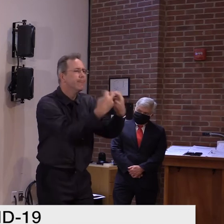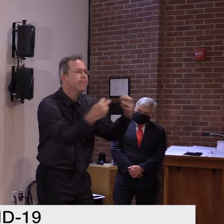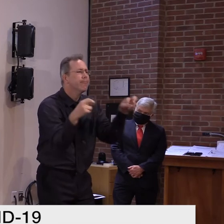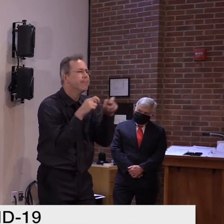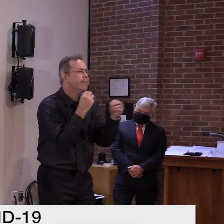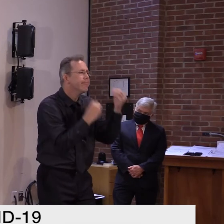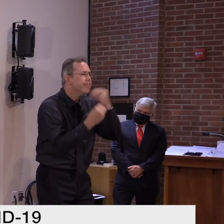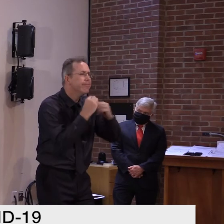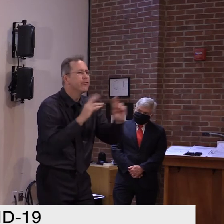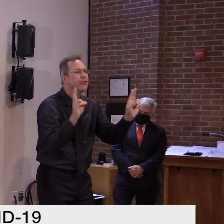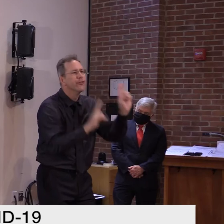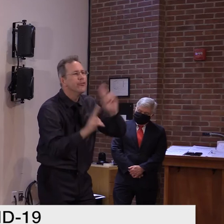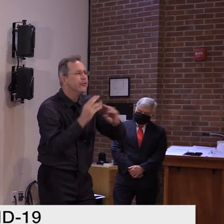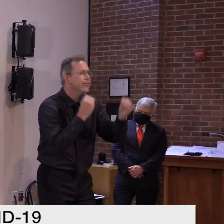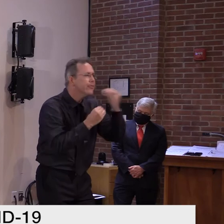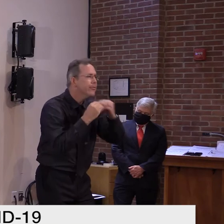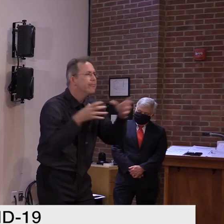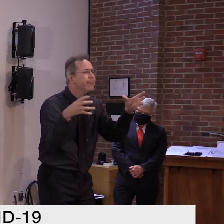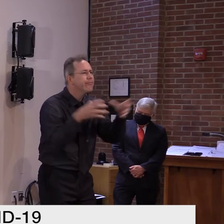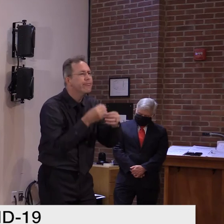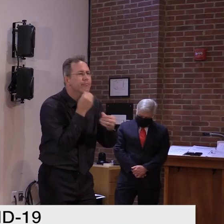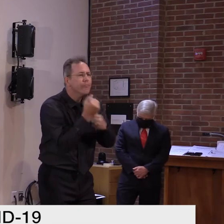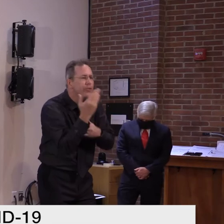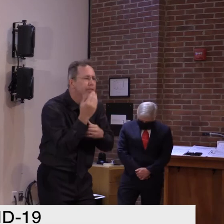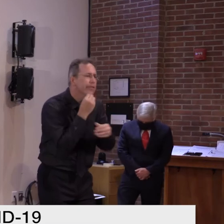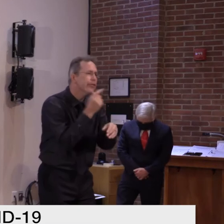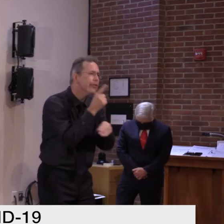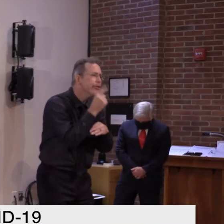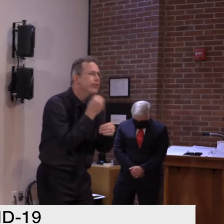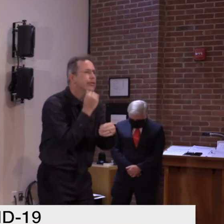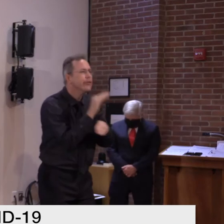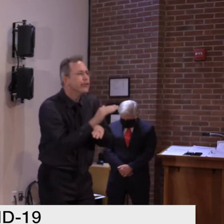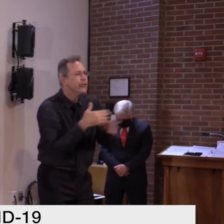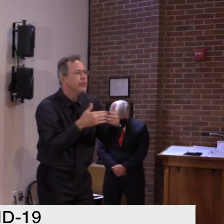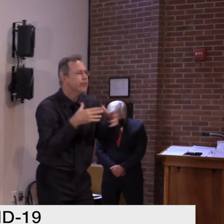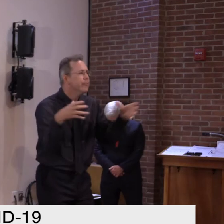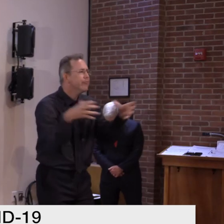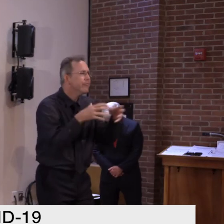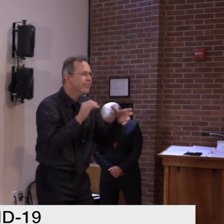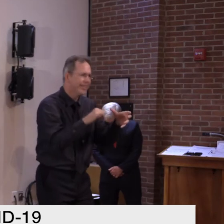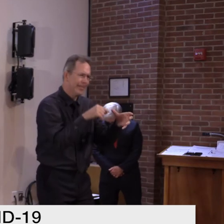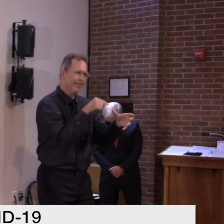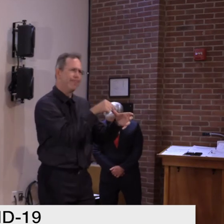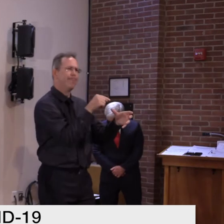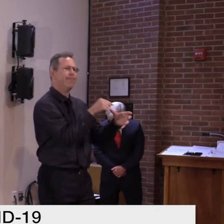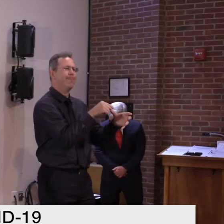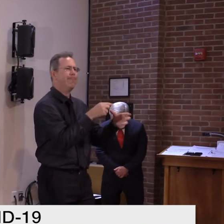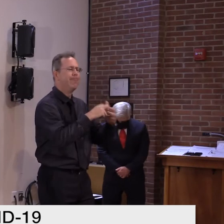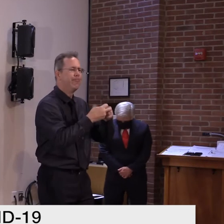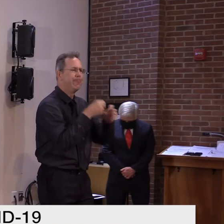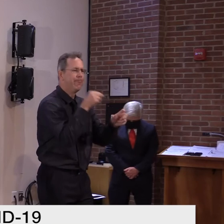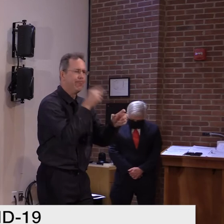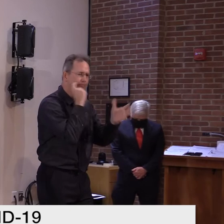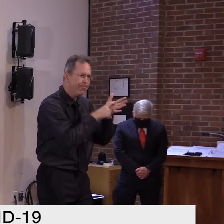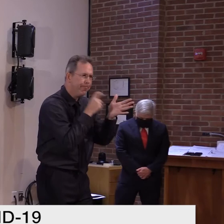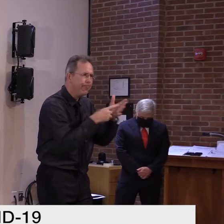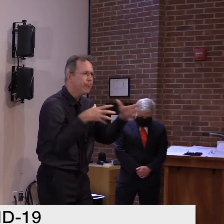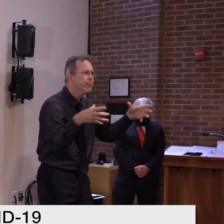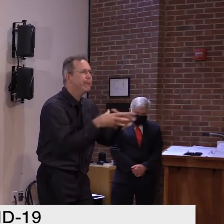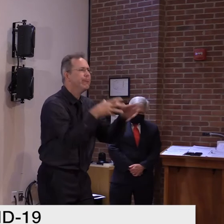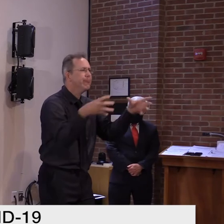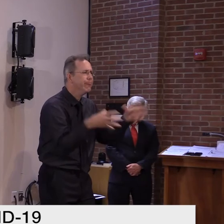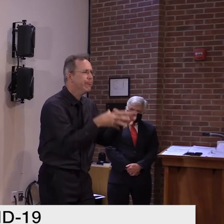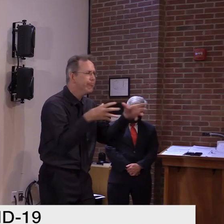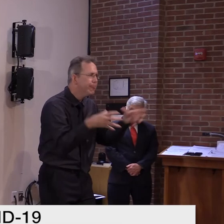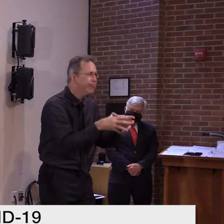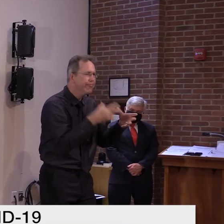that they're worthy of comment today and policy changes that you've heard. It's as